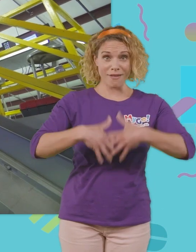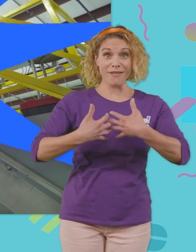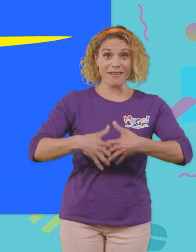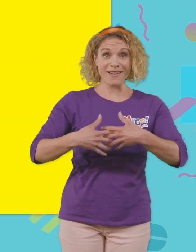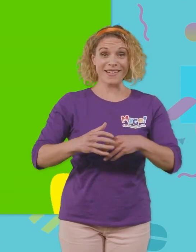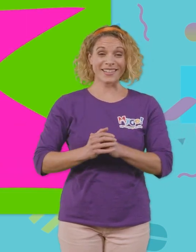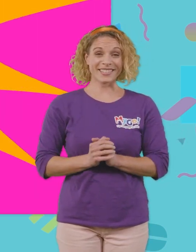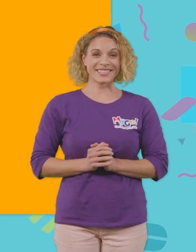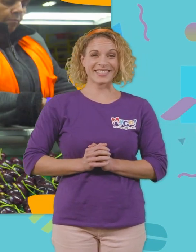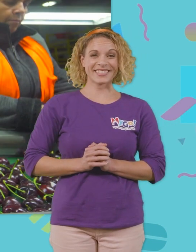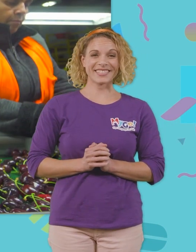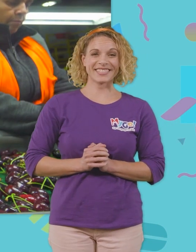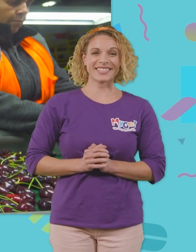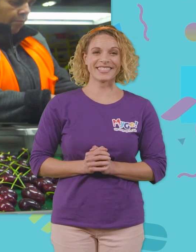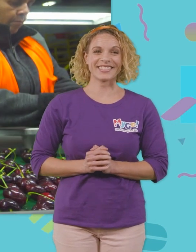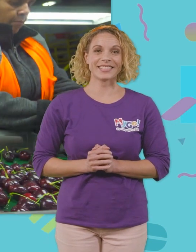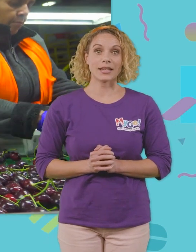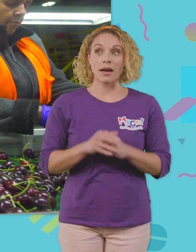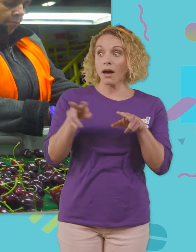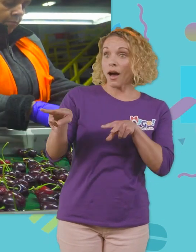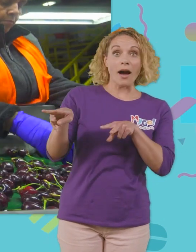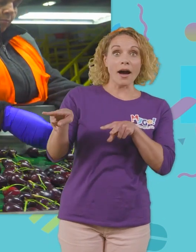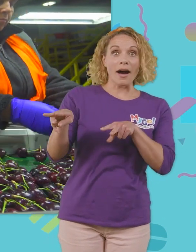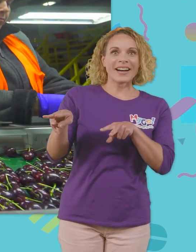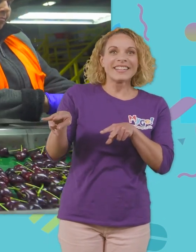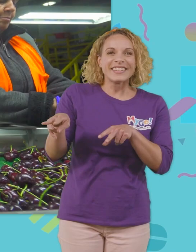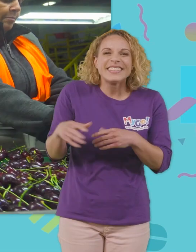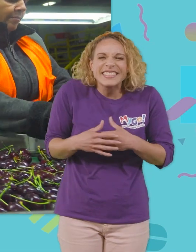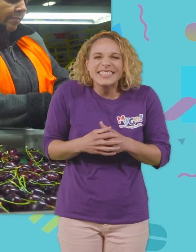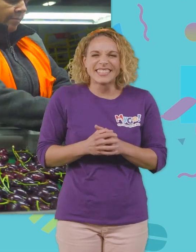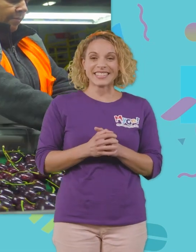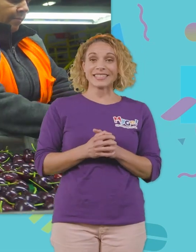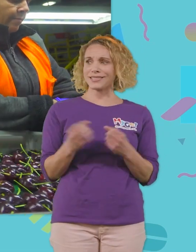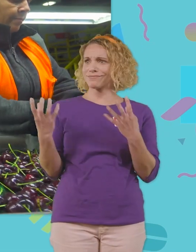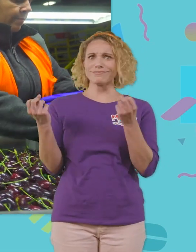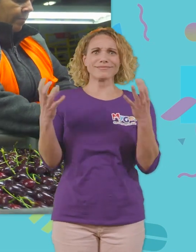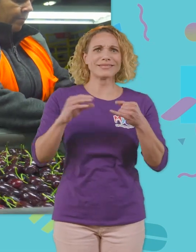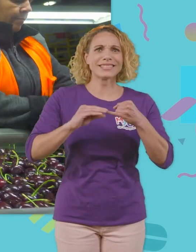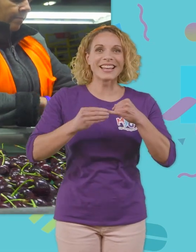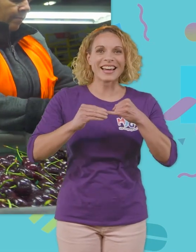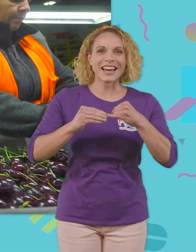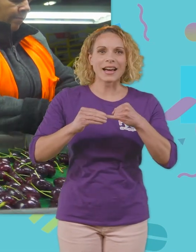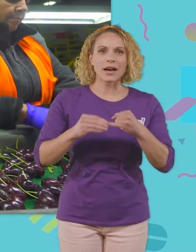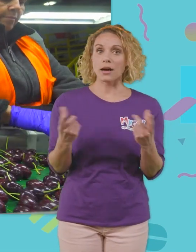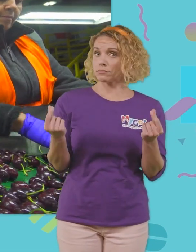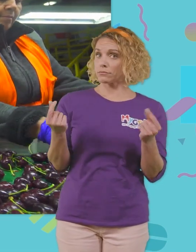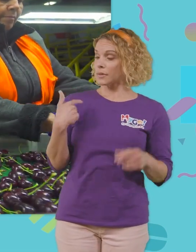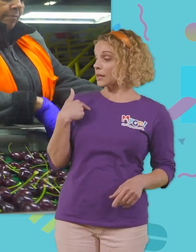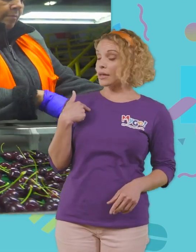there's so many cherries so what i'm doing now